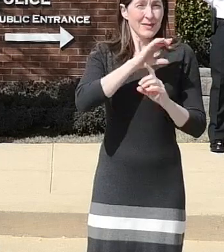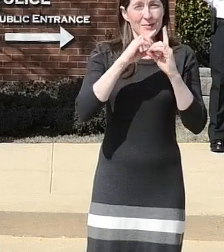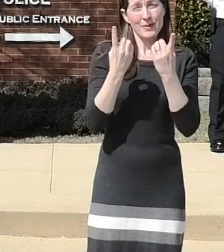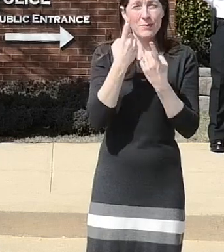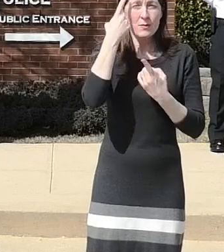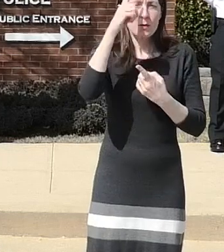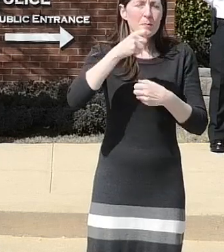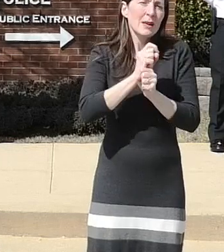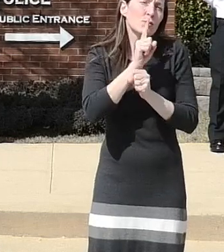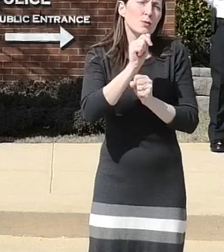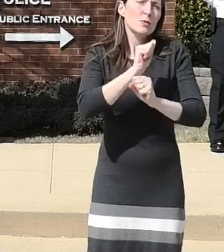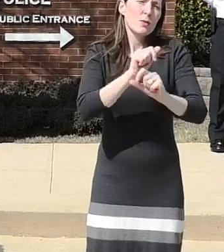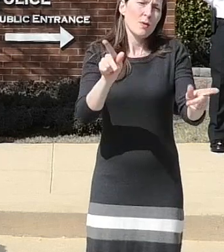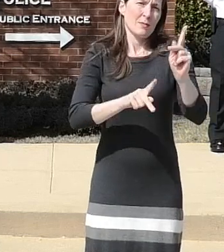thank you